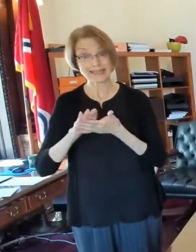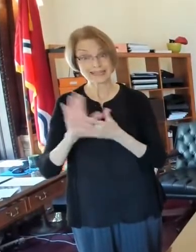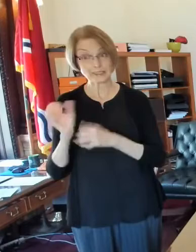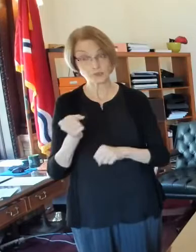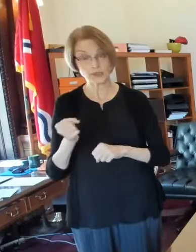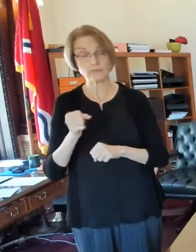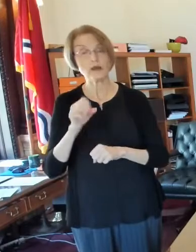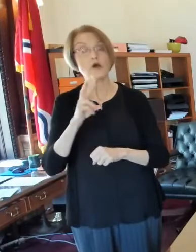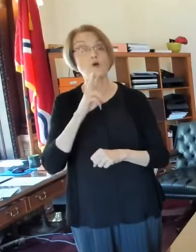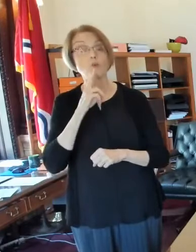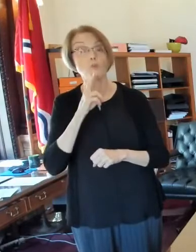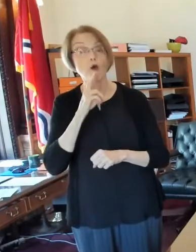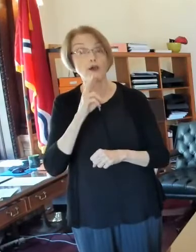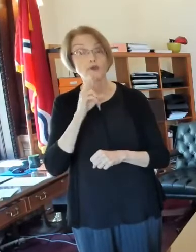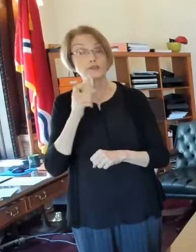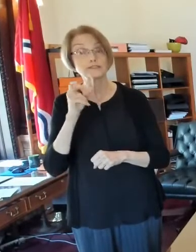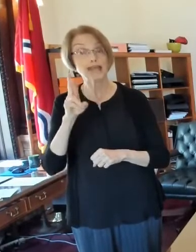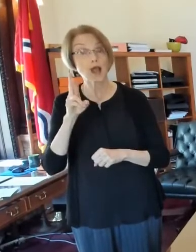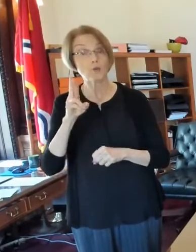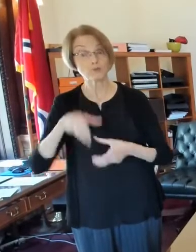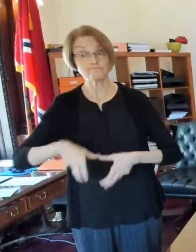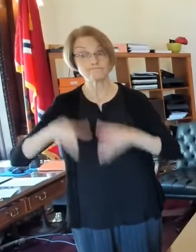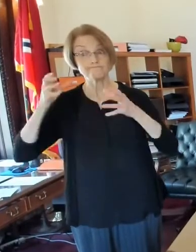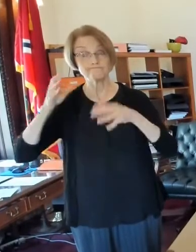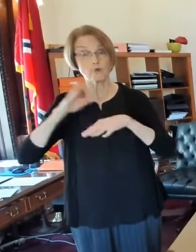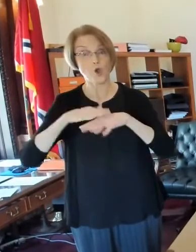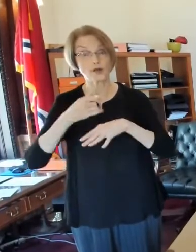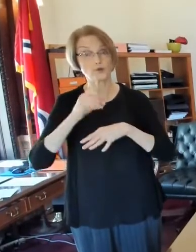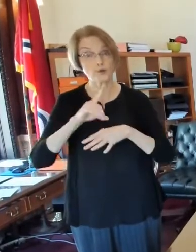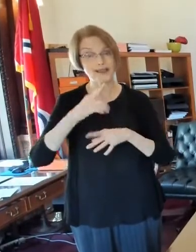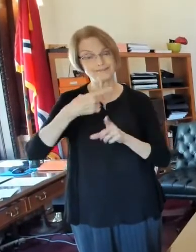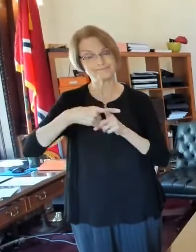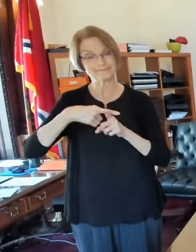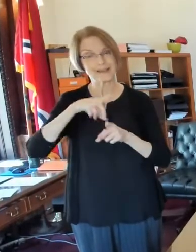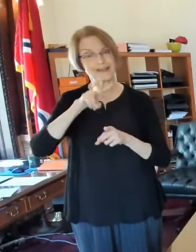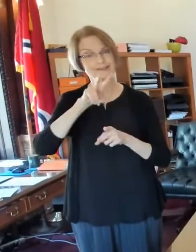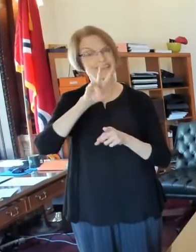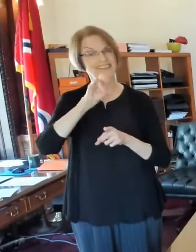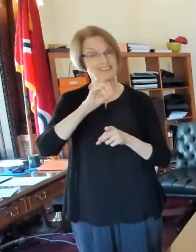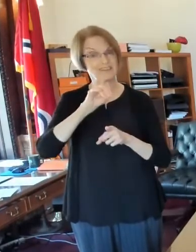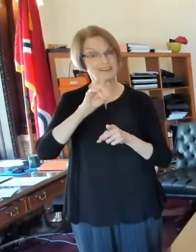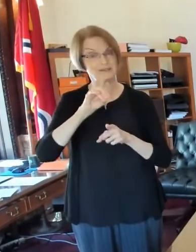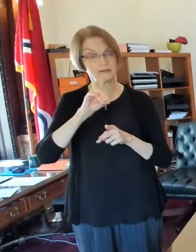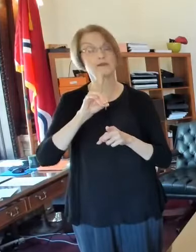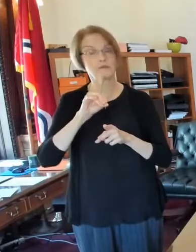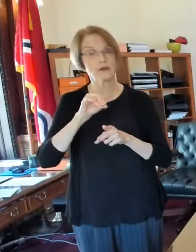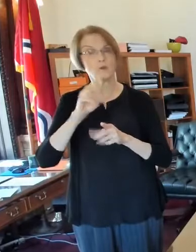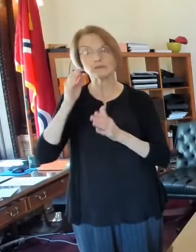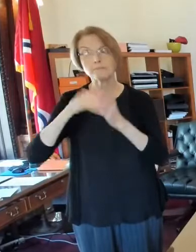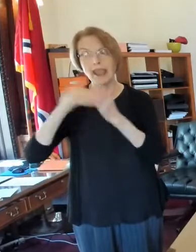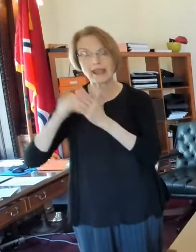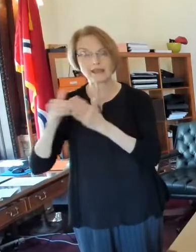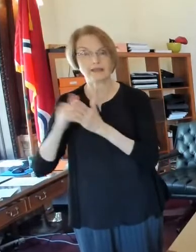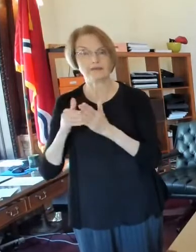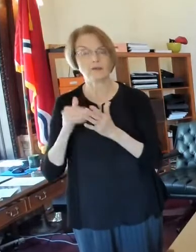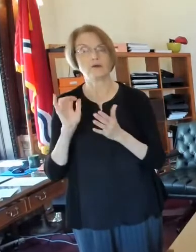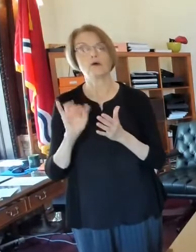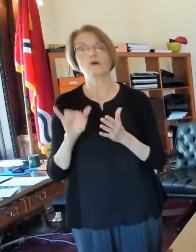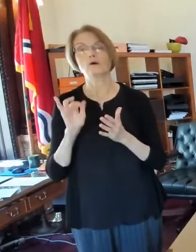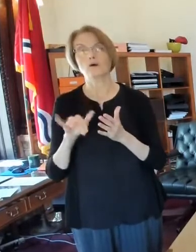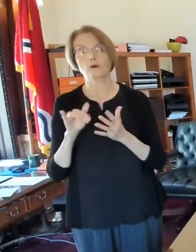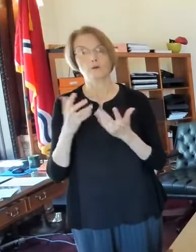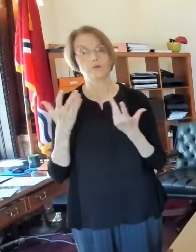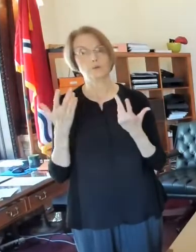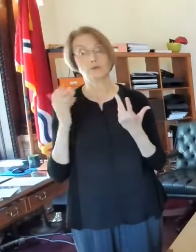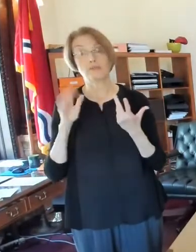water tower on, on grand near grand and 70 was repainted and it has become just a